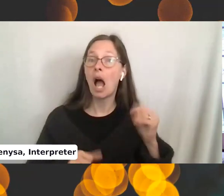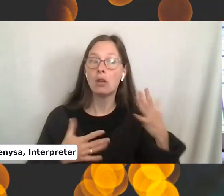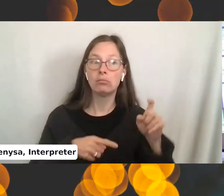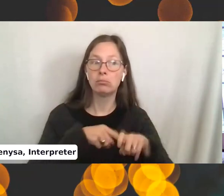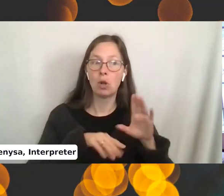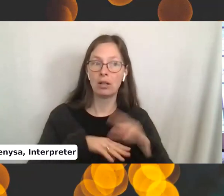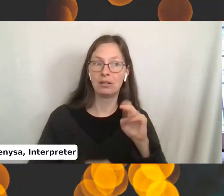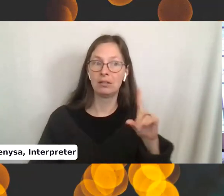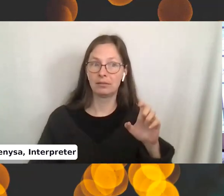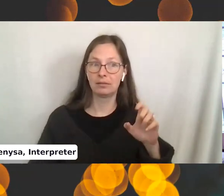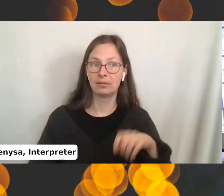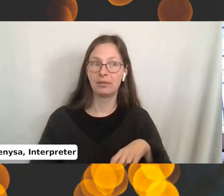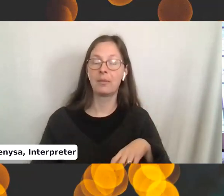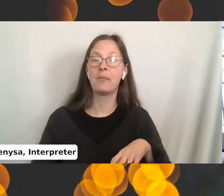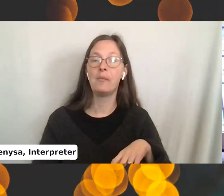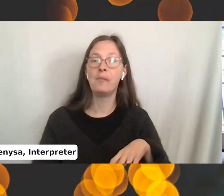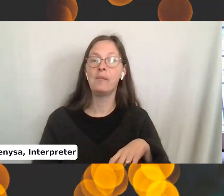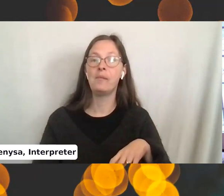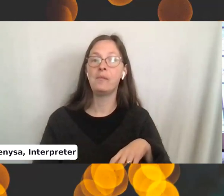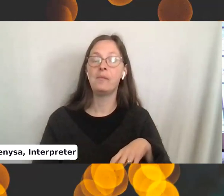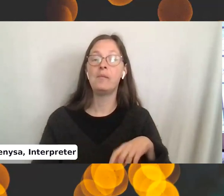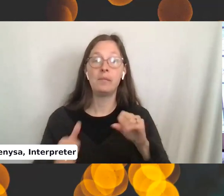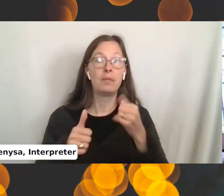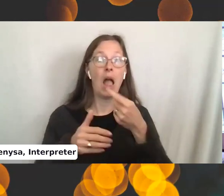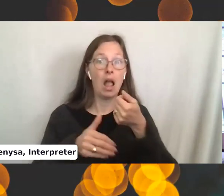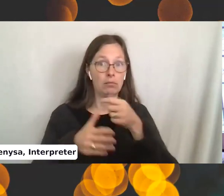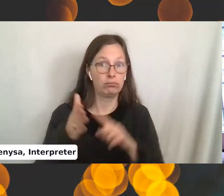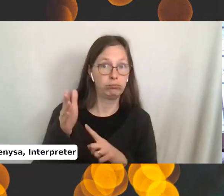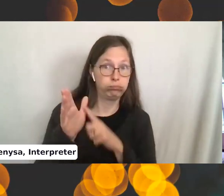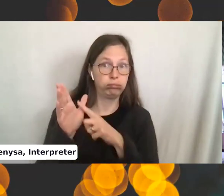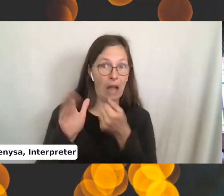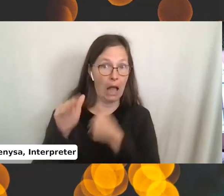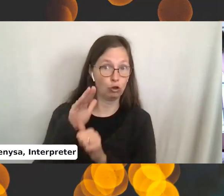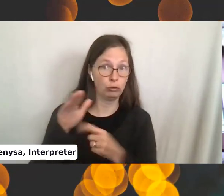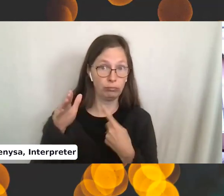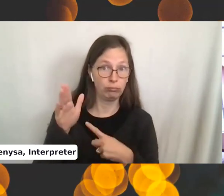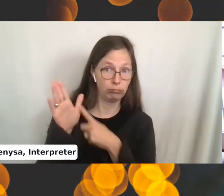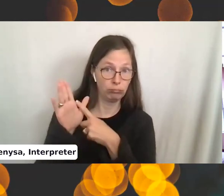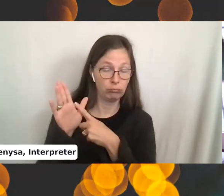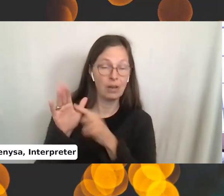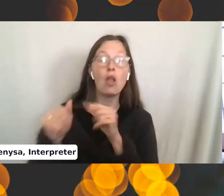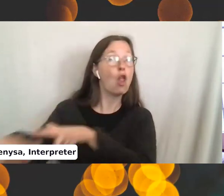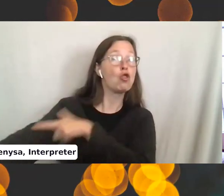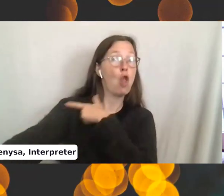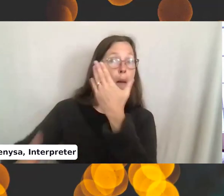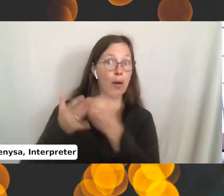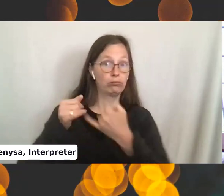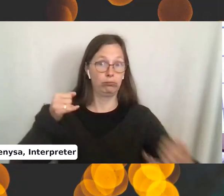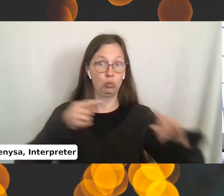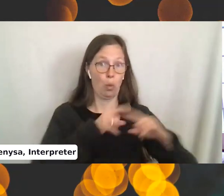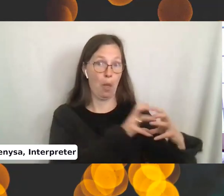You're going to stick your thumb under the piece that's underneath. You're going to take this long piece that's attached to the ball.